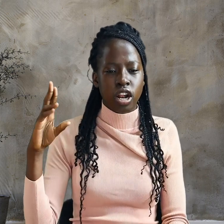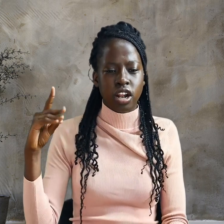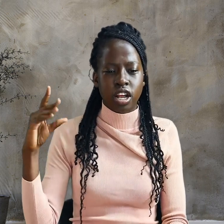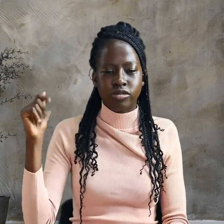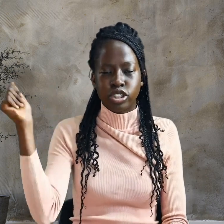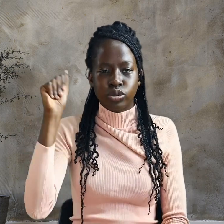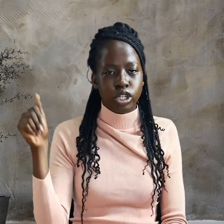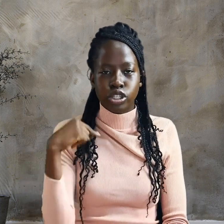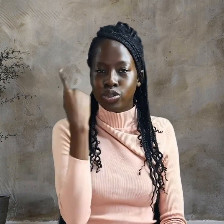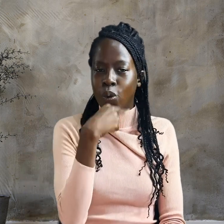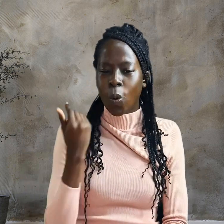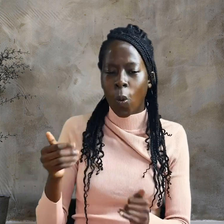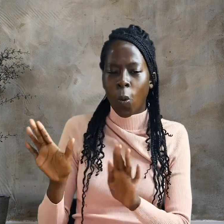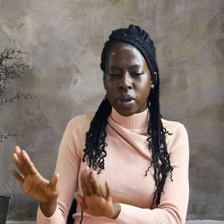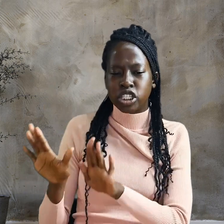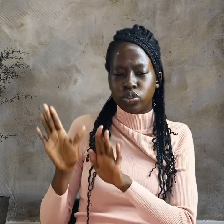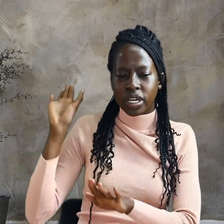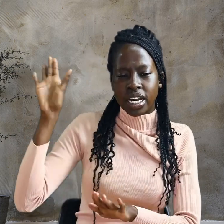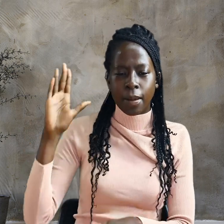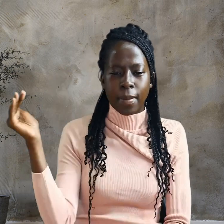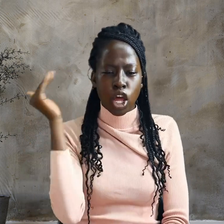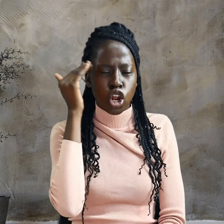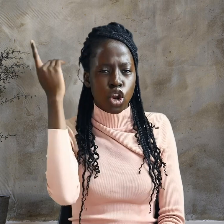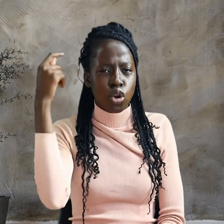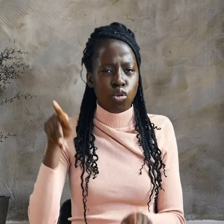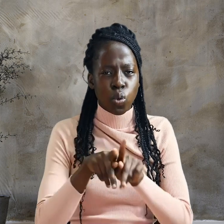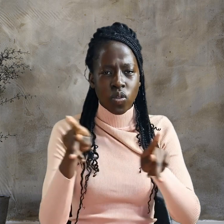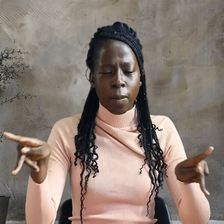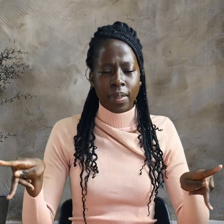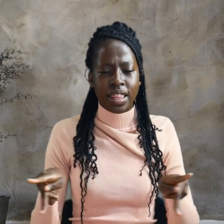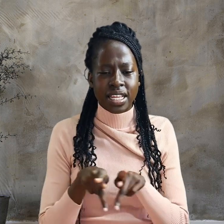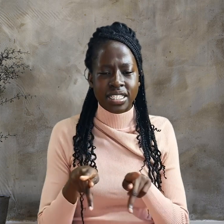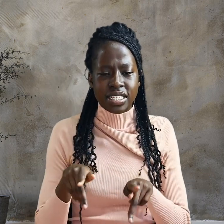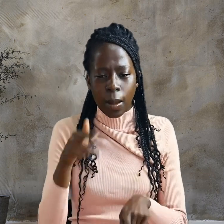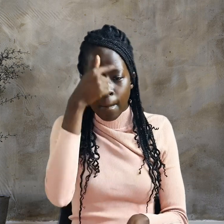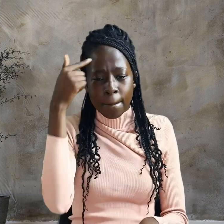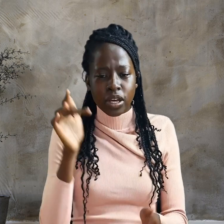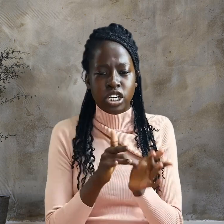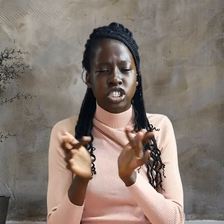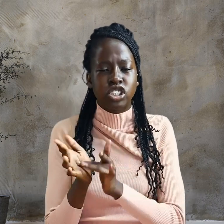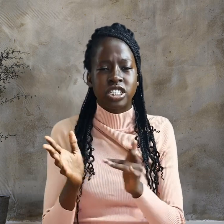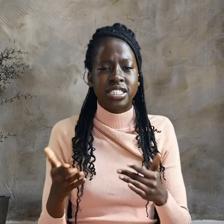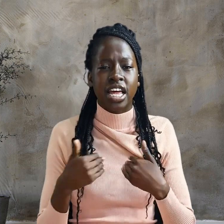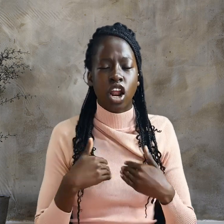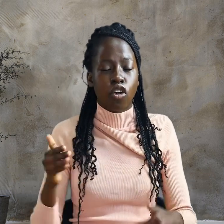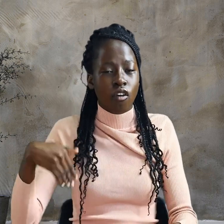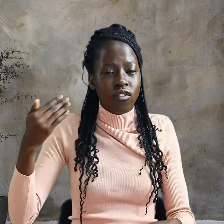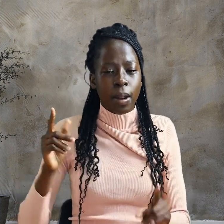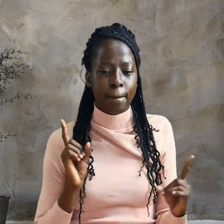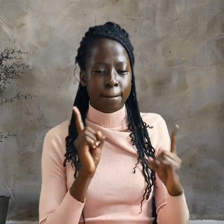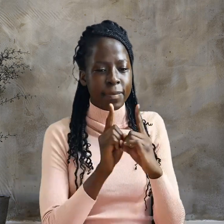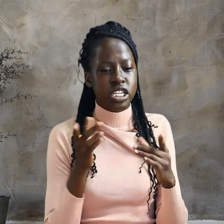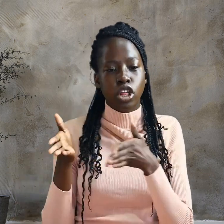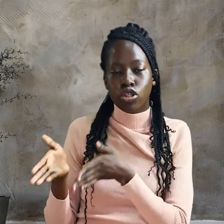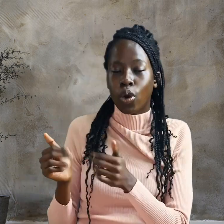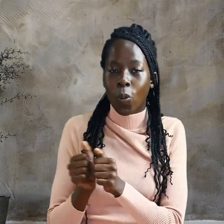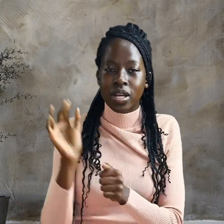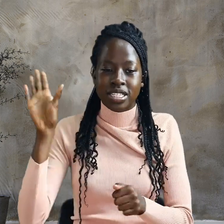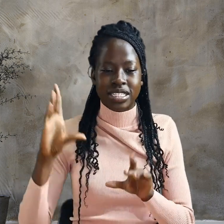Now Judas, who betrayed him, knew the place, because Jesus had often met there with his disciples.